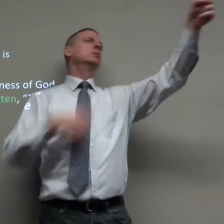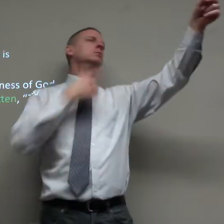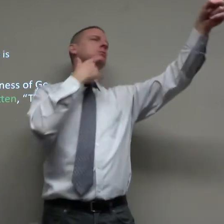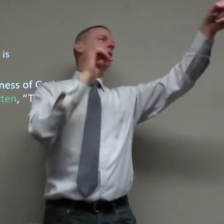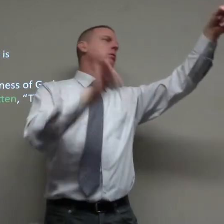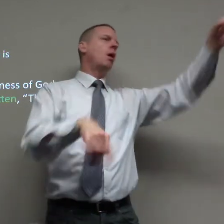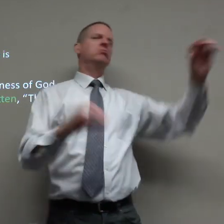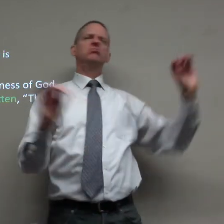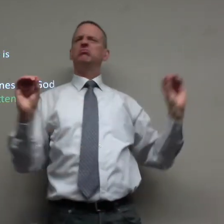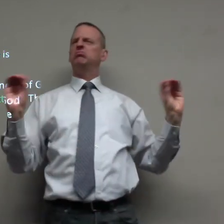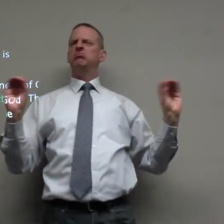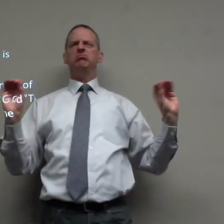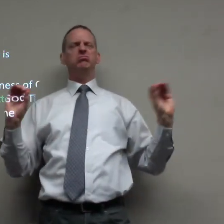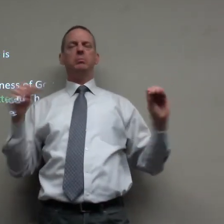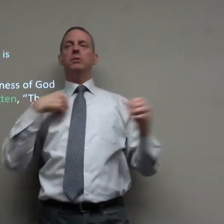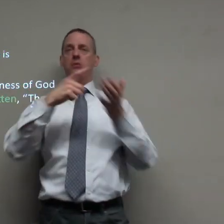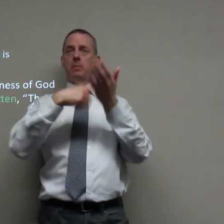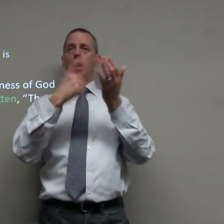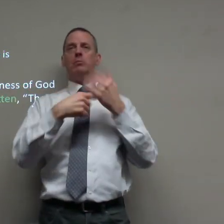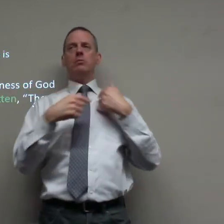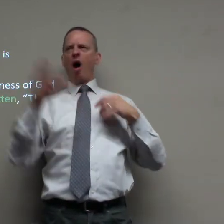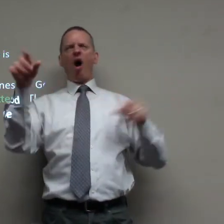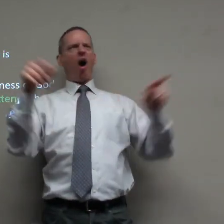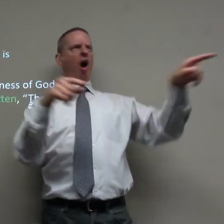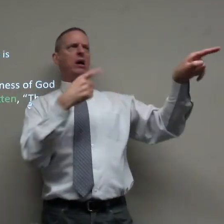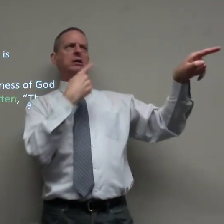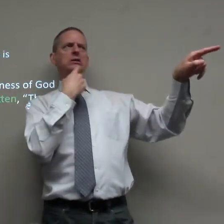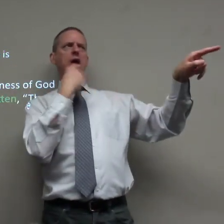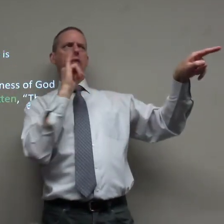I can't that people say I said that or they said that